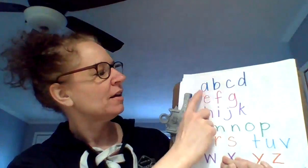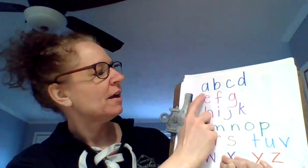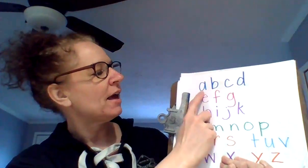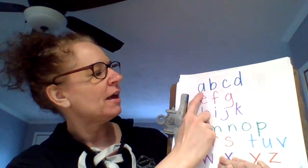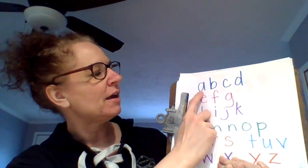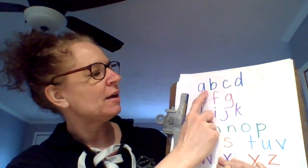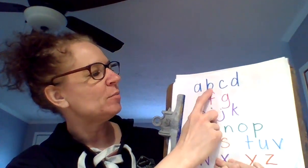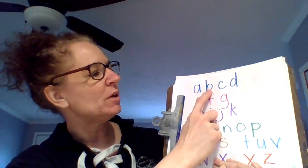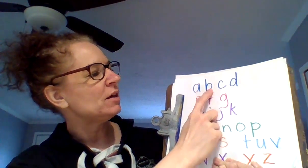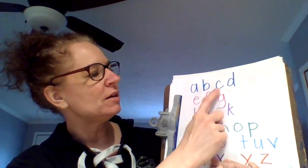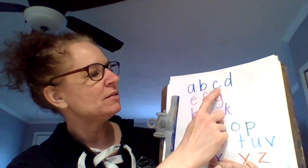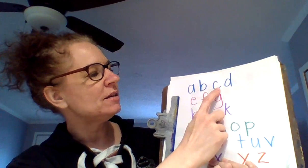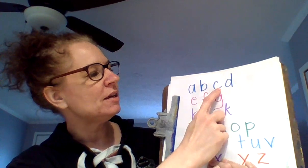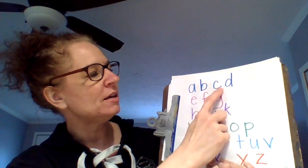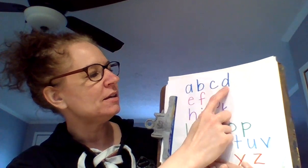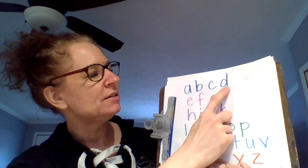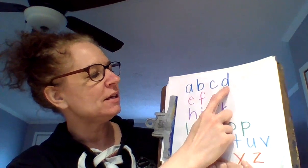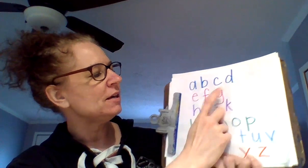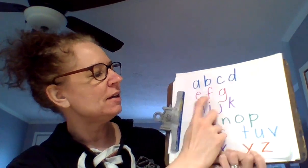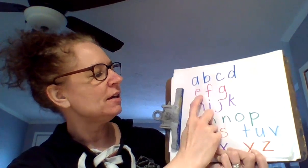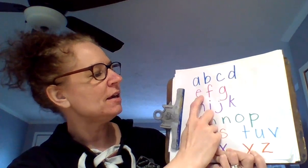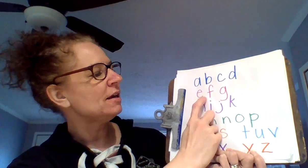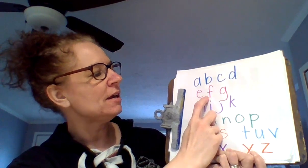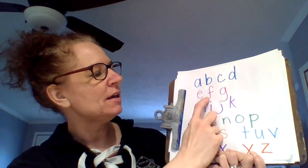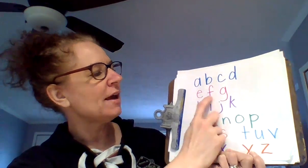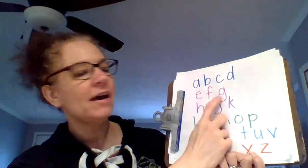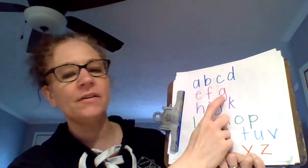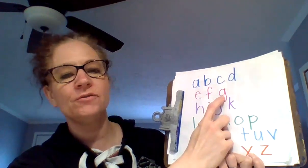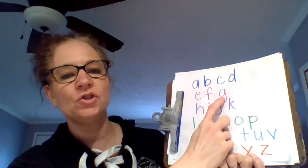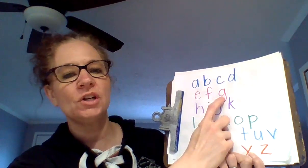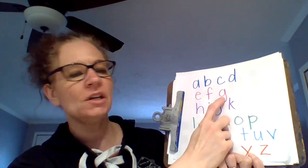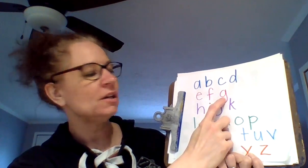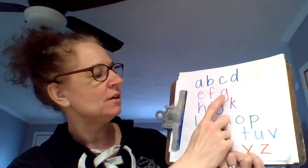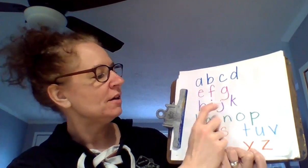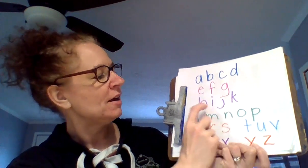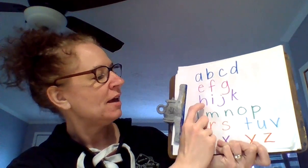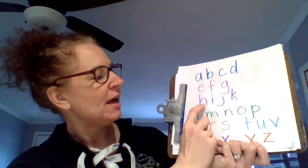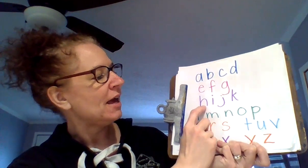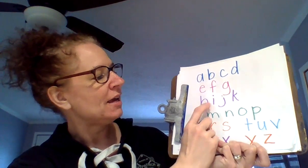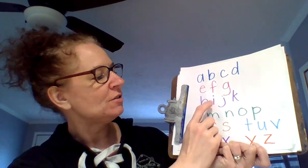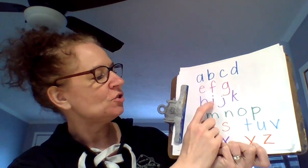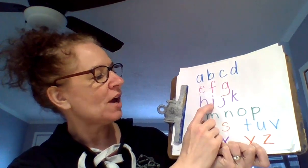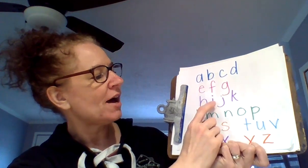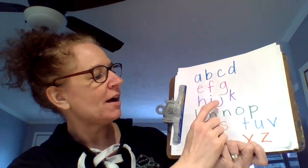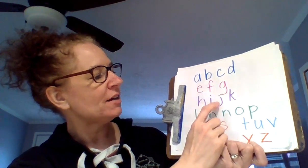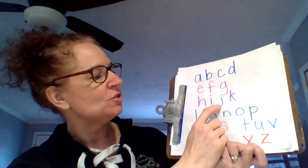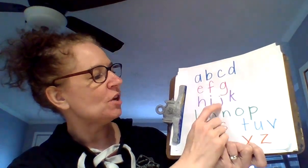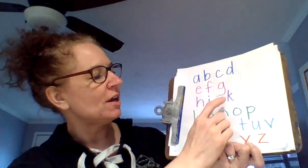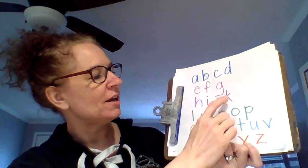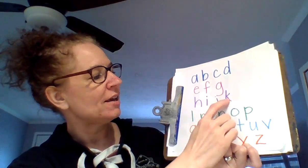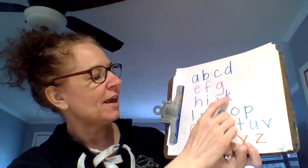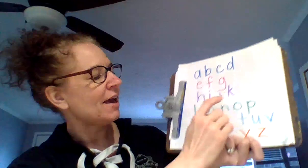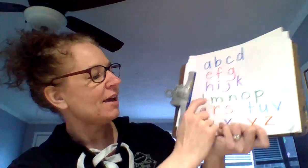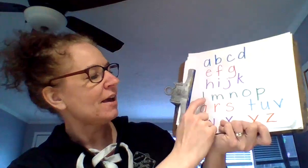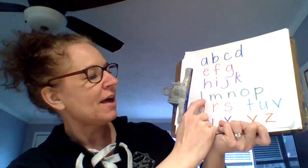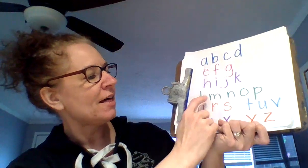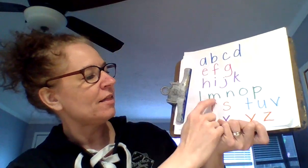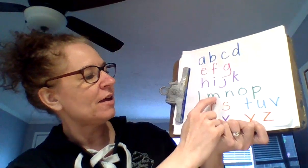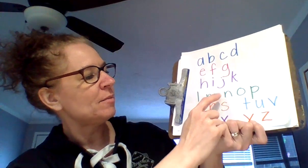A, B, C, D, E, F, G, H, I, J, K, L, M,